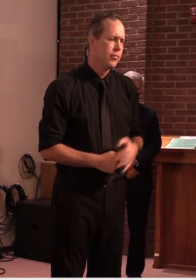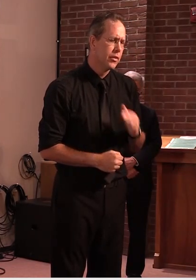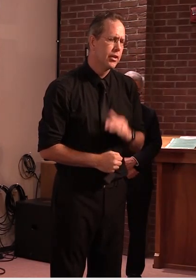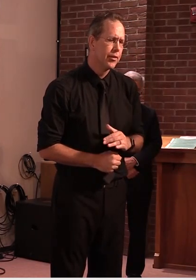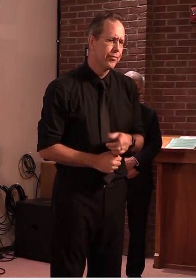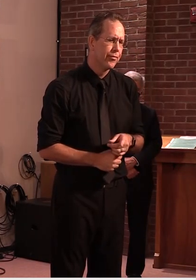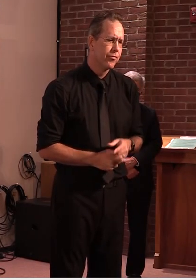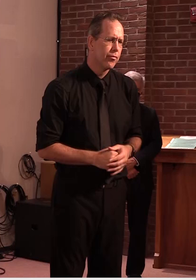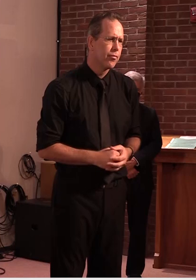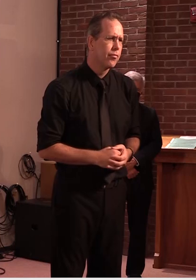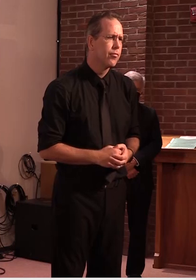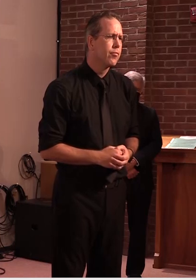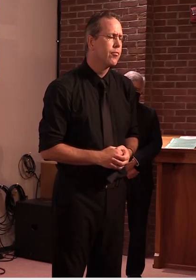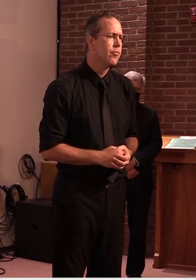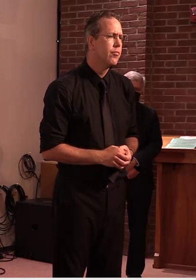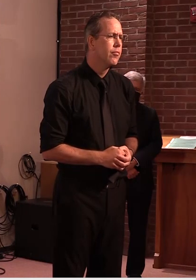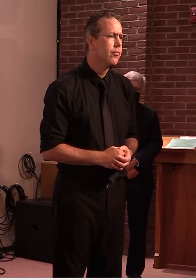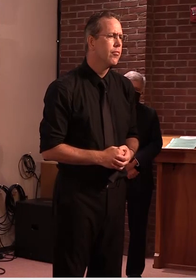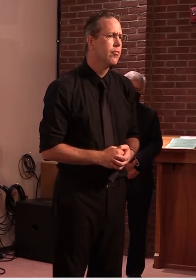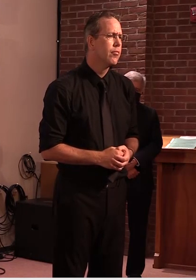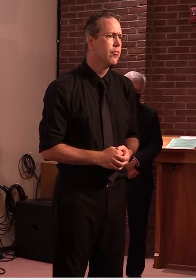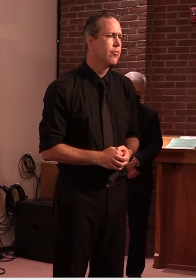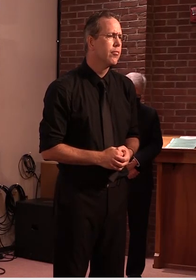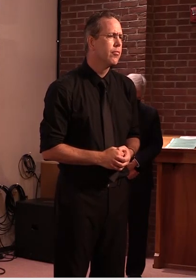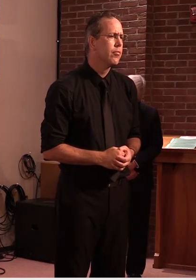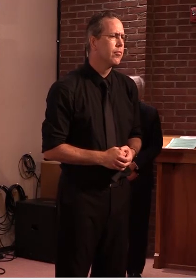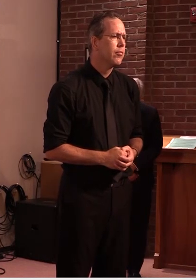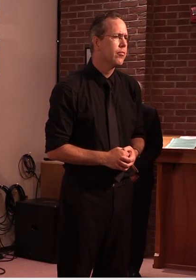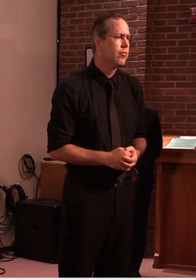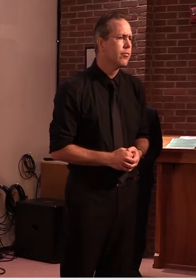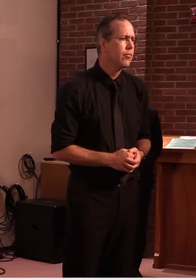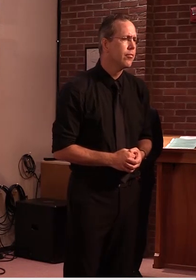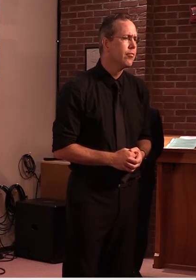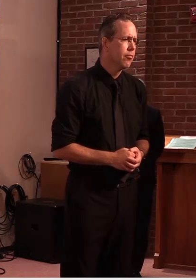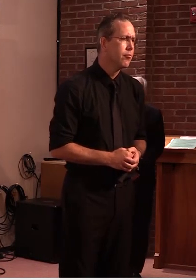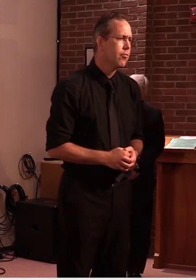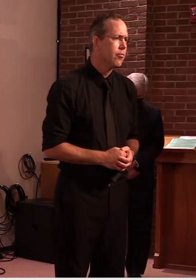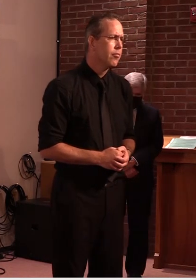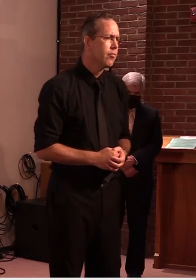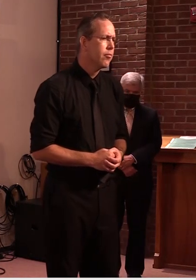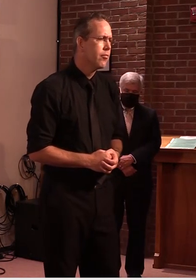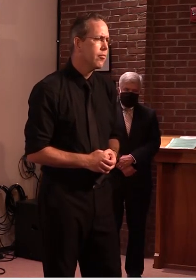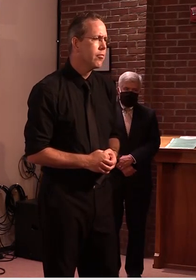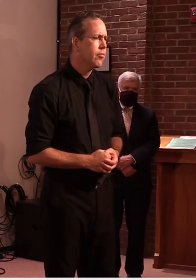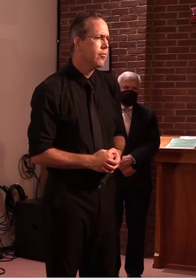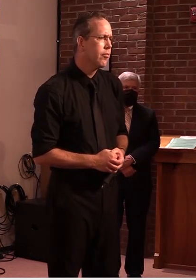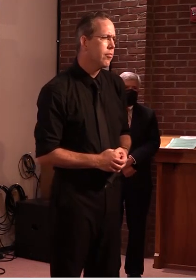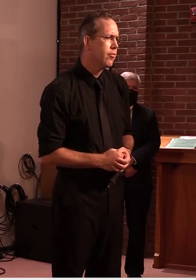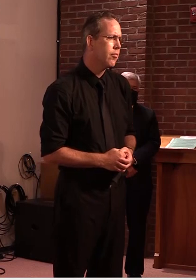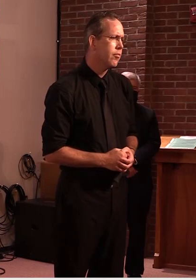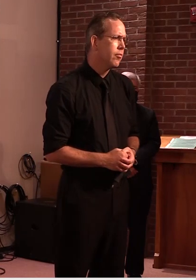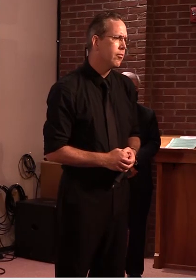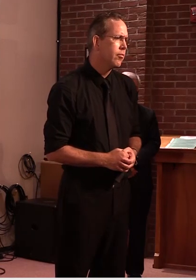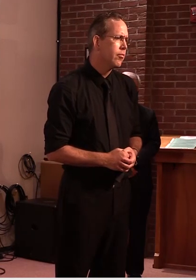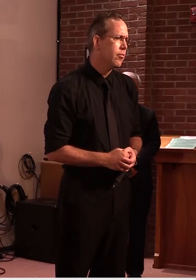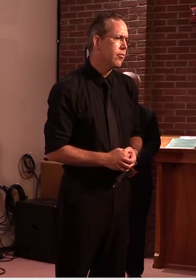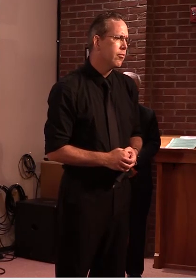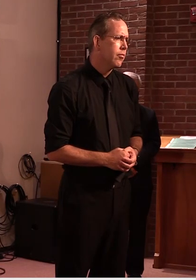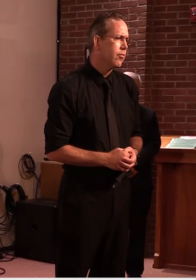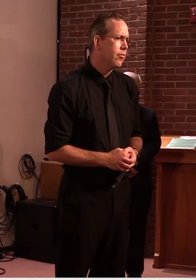yes this is for secretary french is there any timeline for when schools might receive uh pre-k guidance